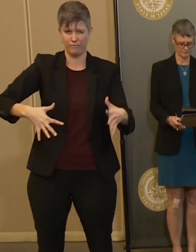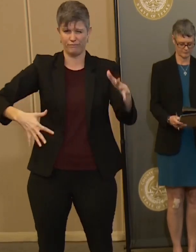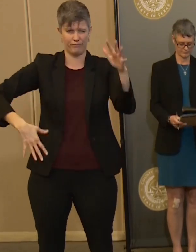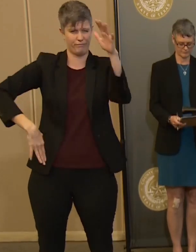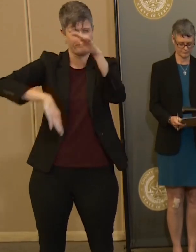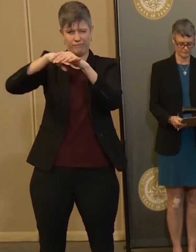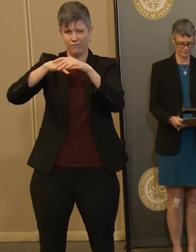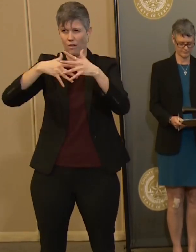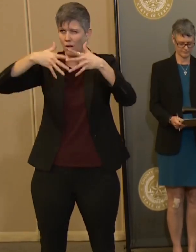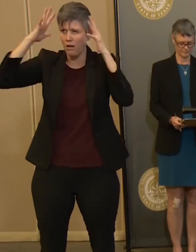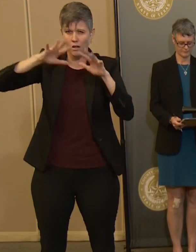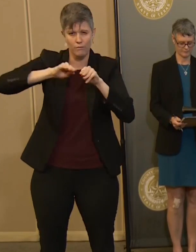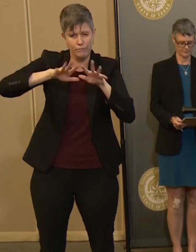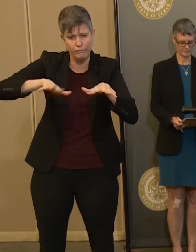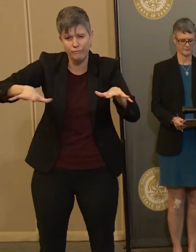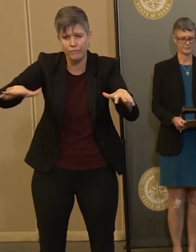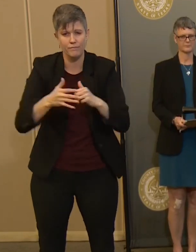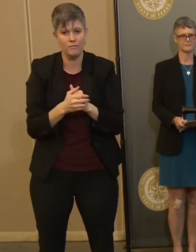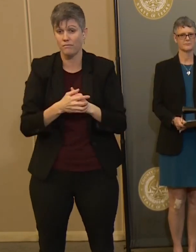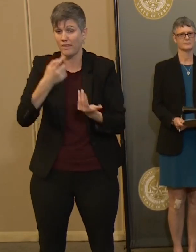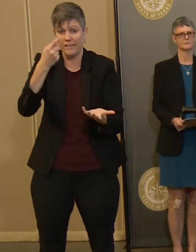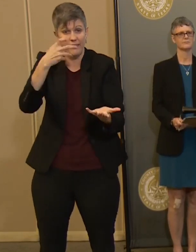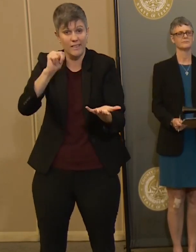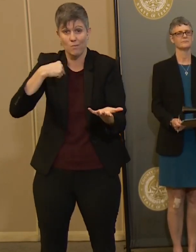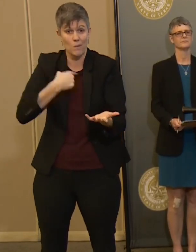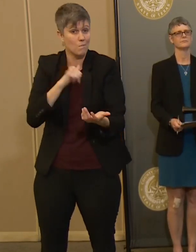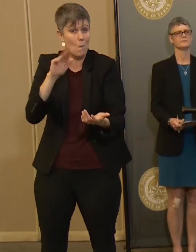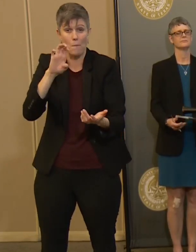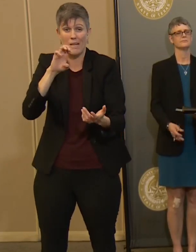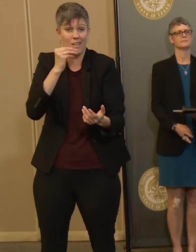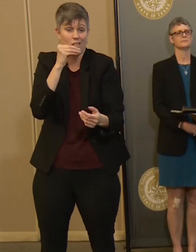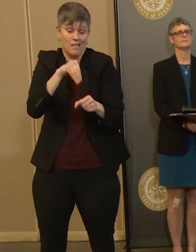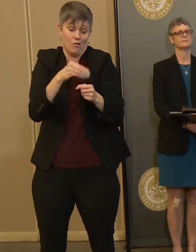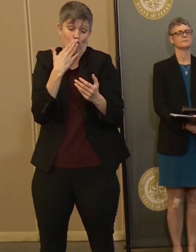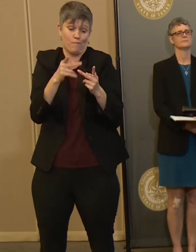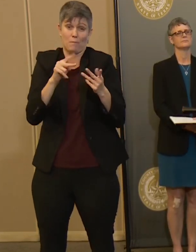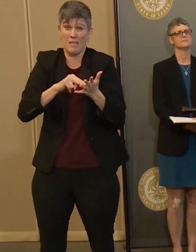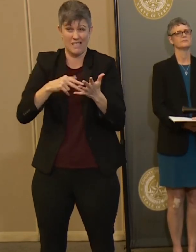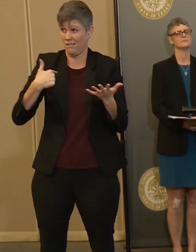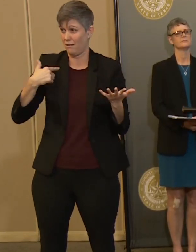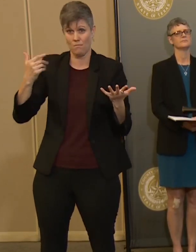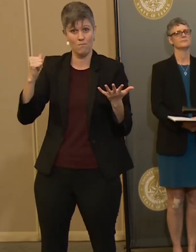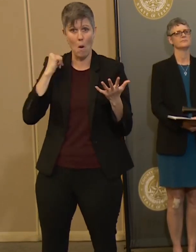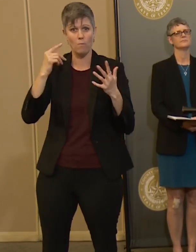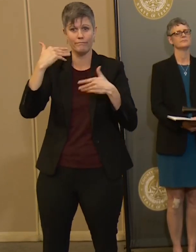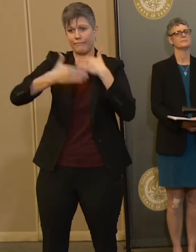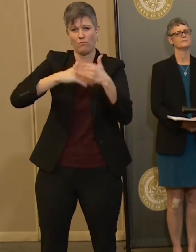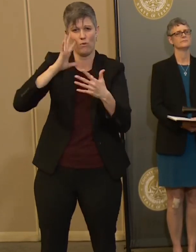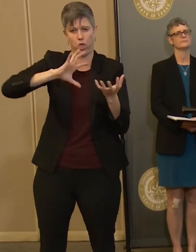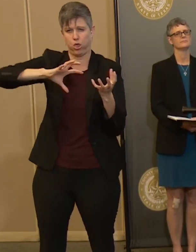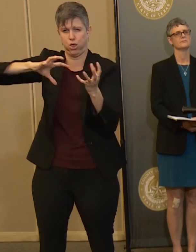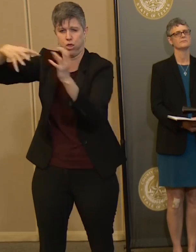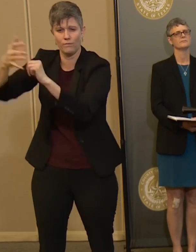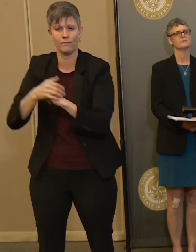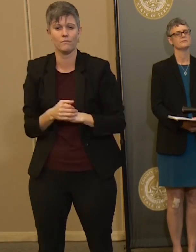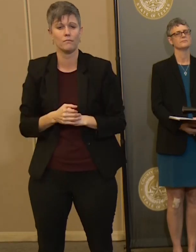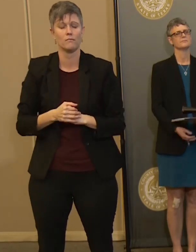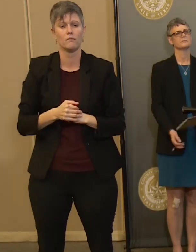won't be in a good place. But we get to control that. We get to decide both individually and collectively